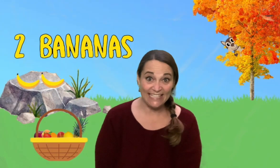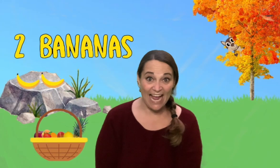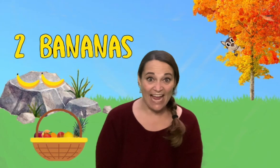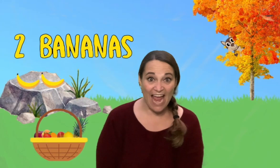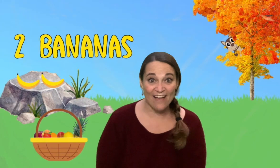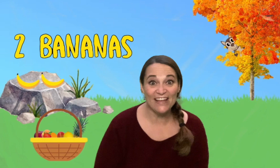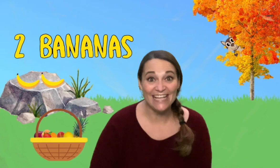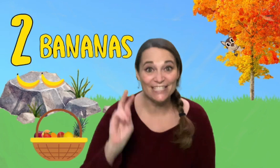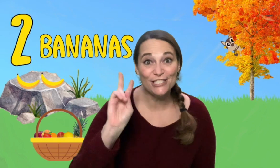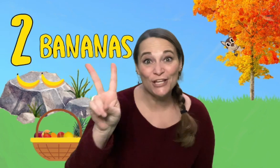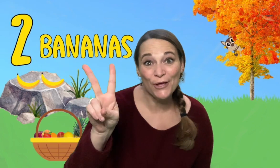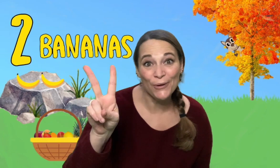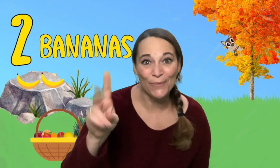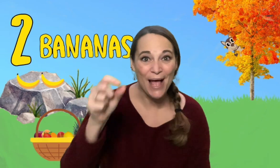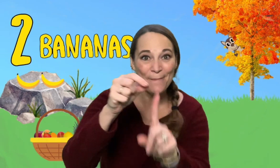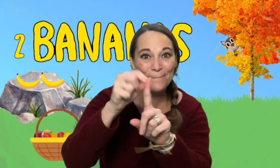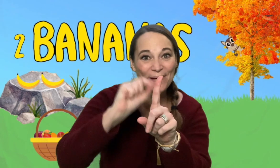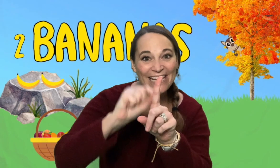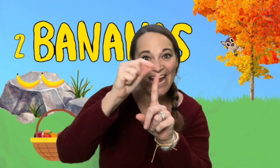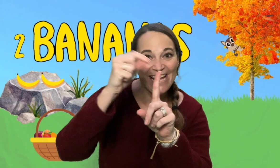I have is two bananas.